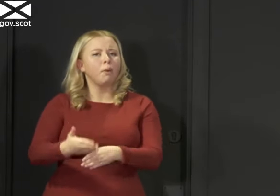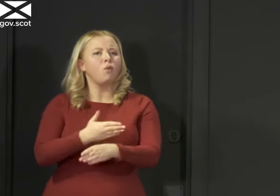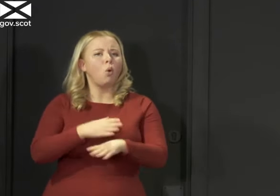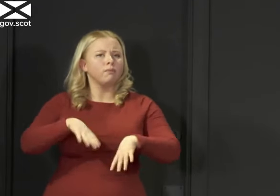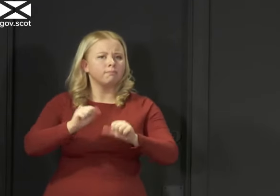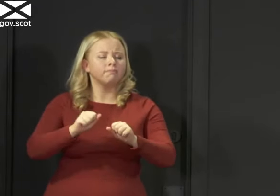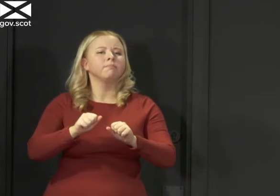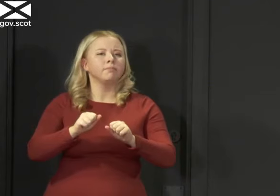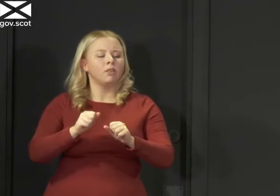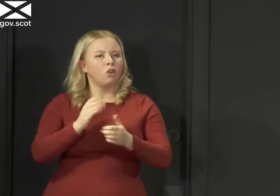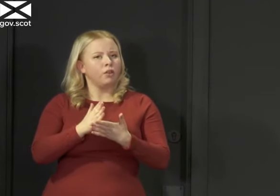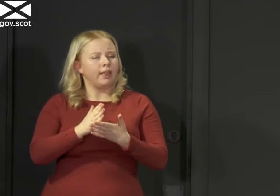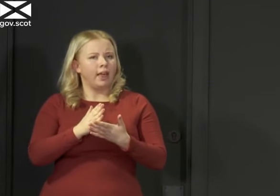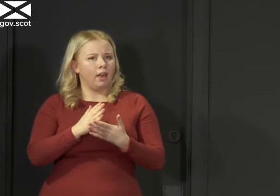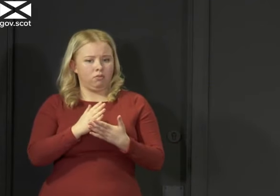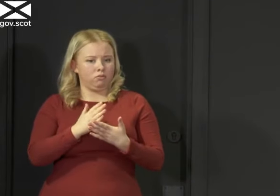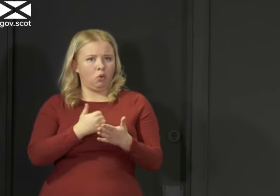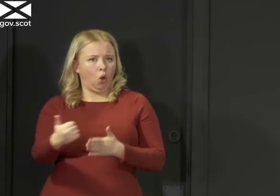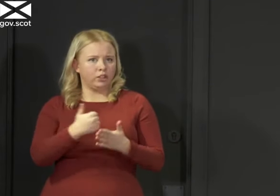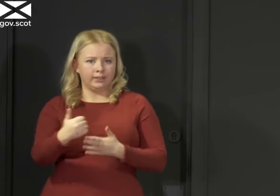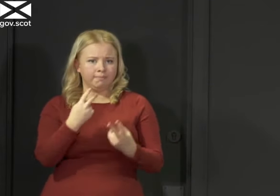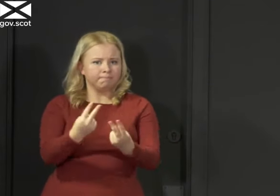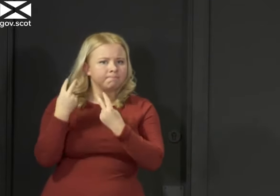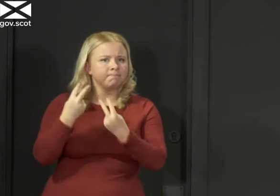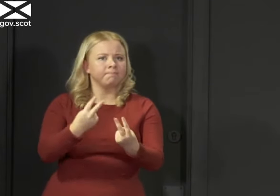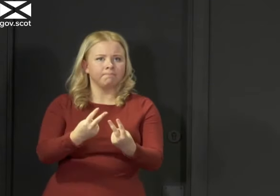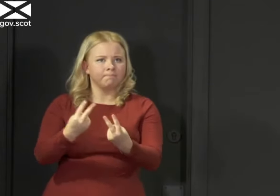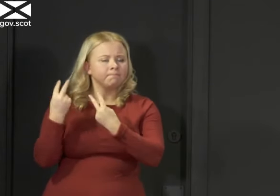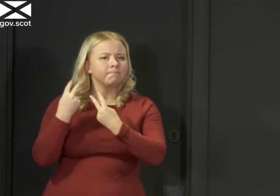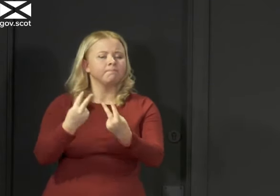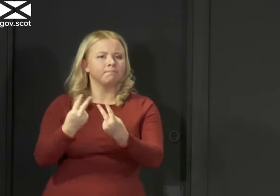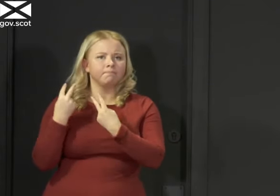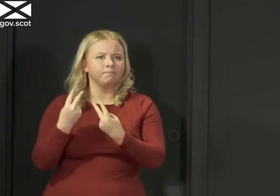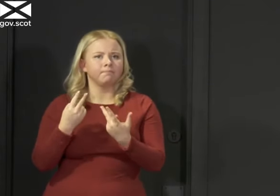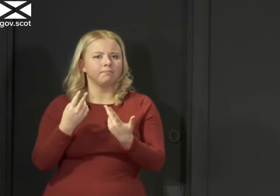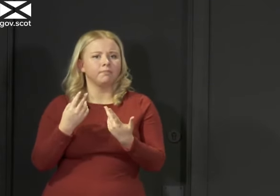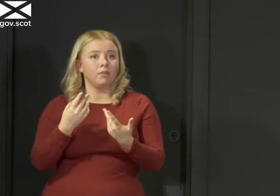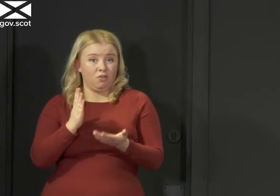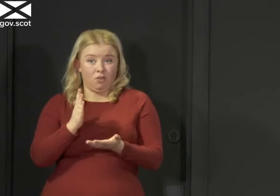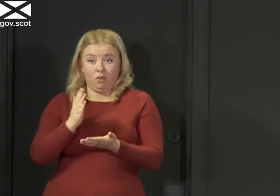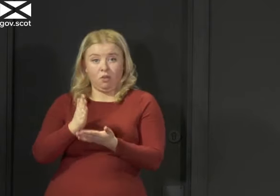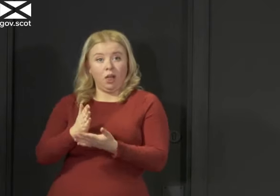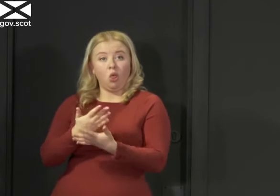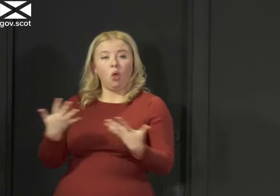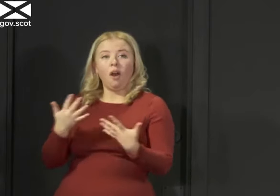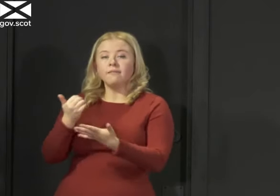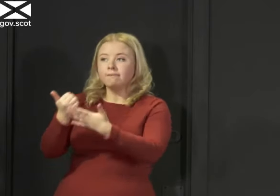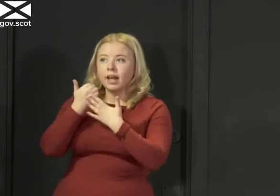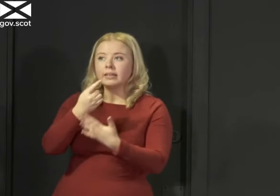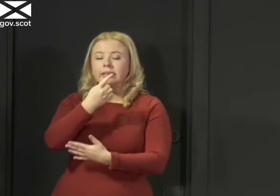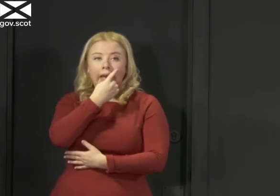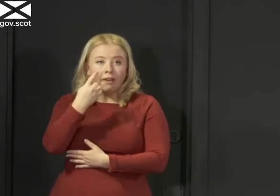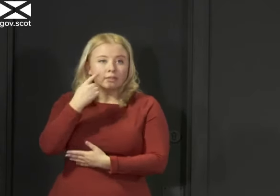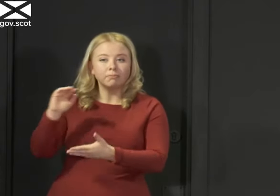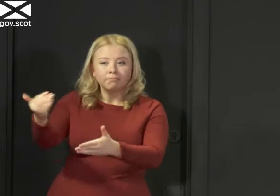stress that we keep this under constant review and take clinical advice on an ongoing basis. And